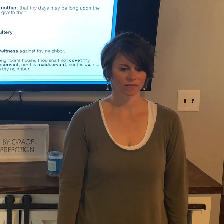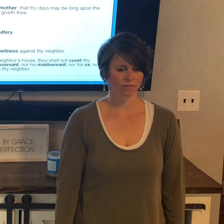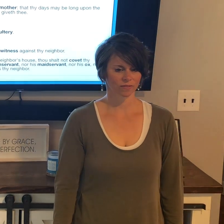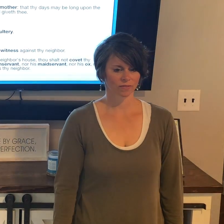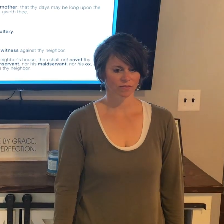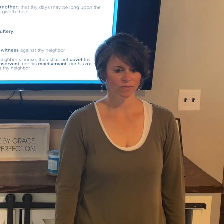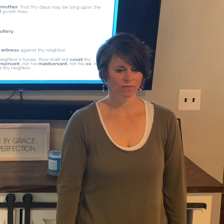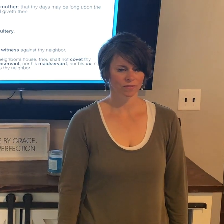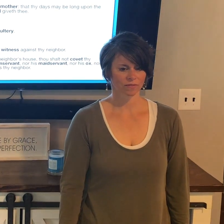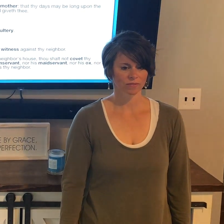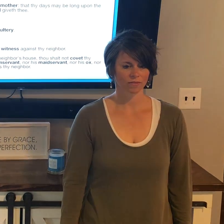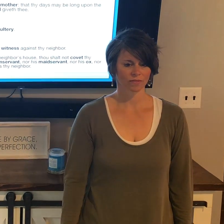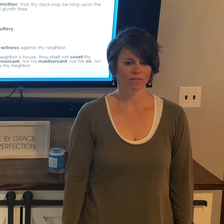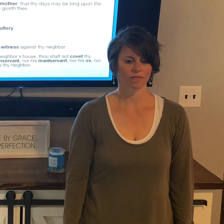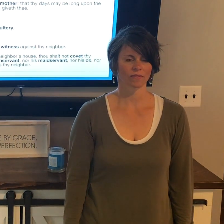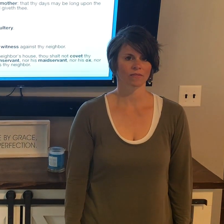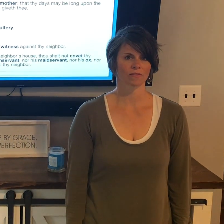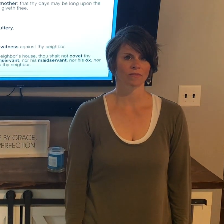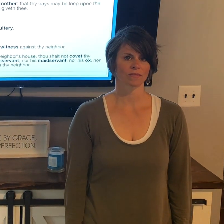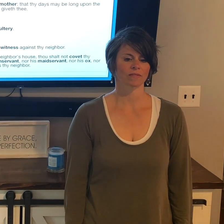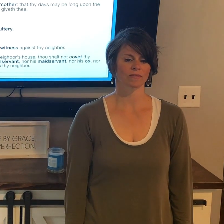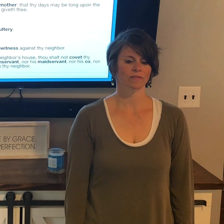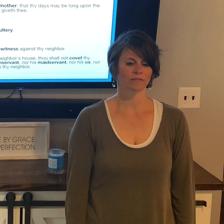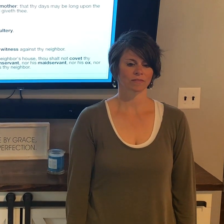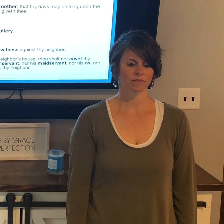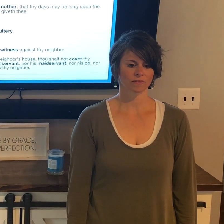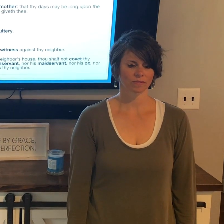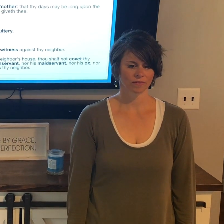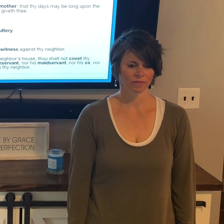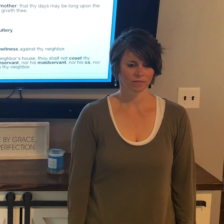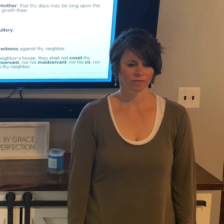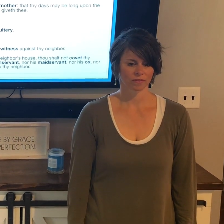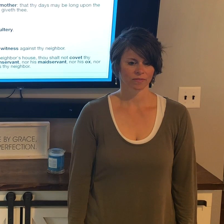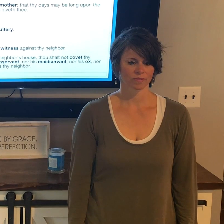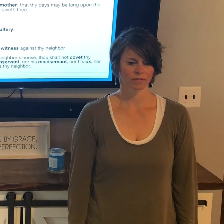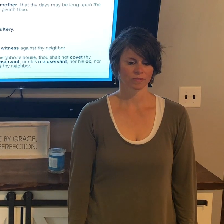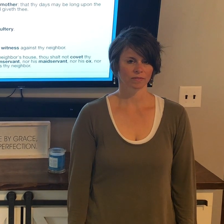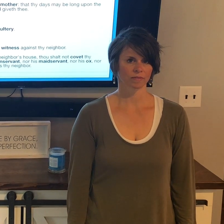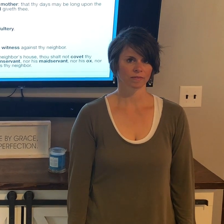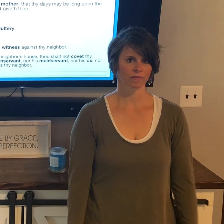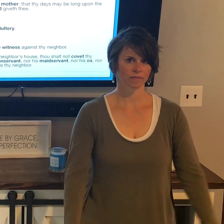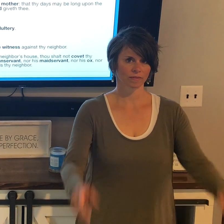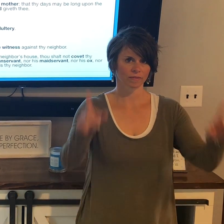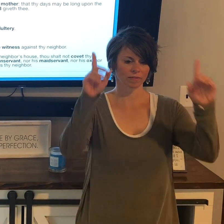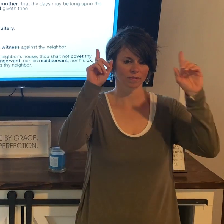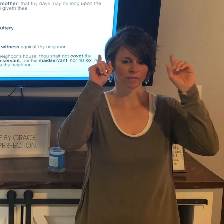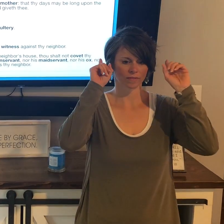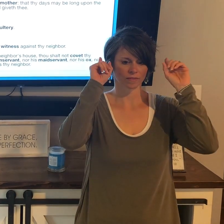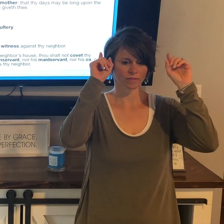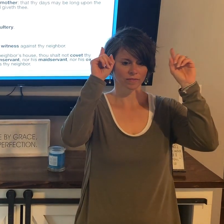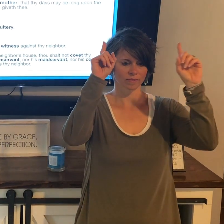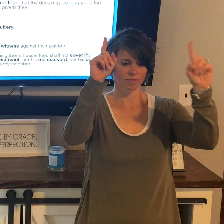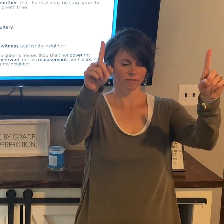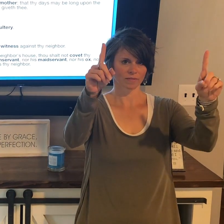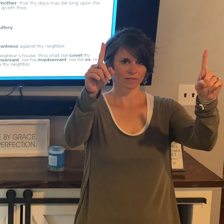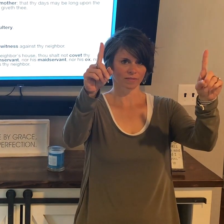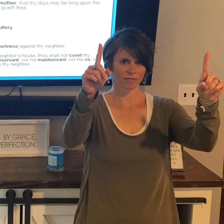For in six days, the Lord made heaven